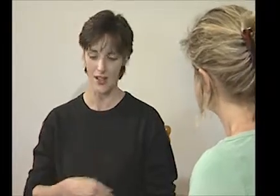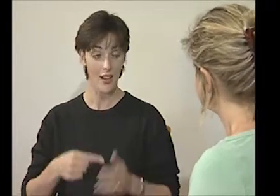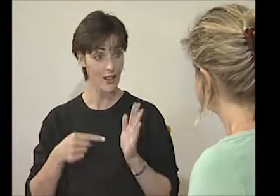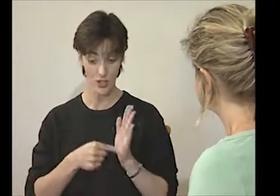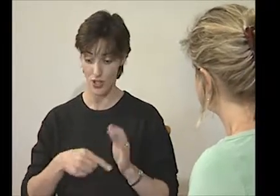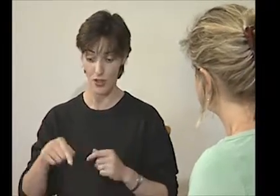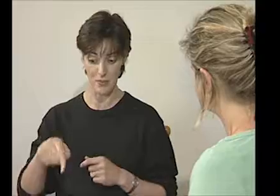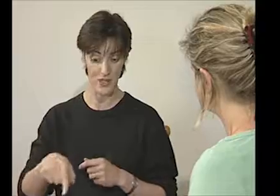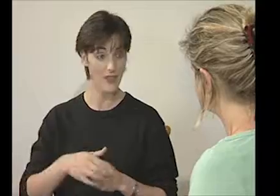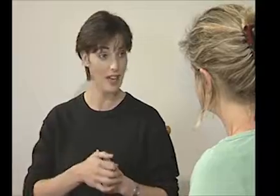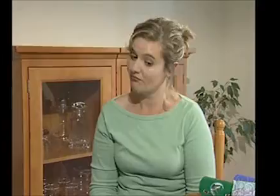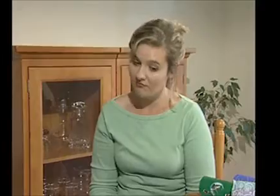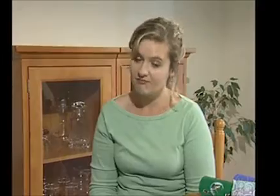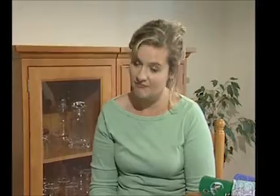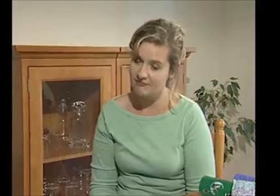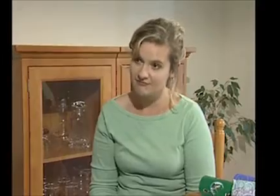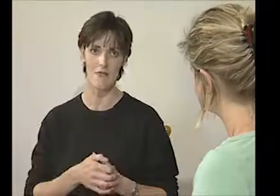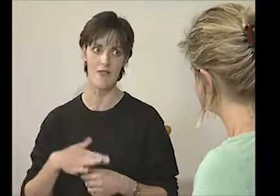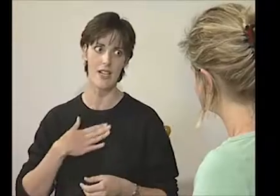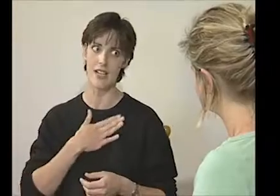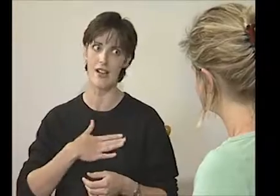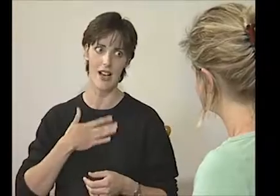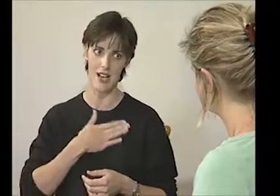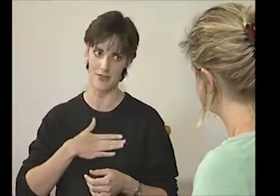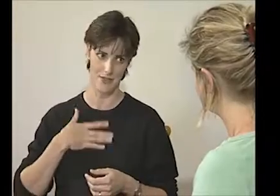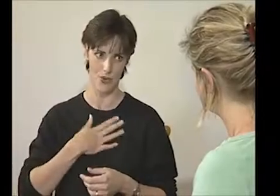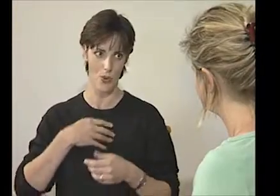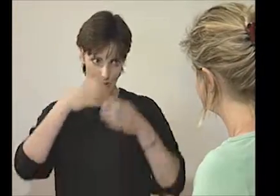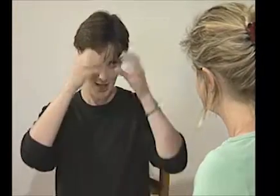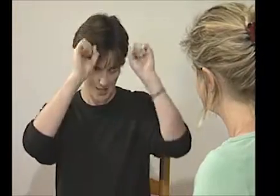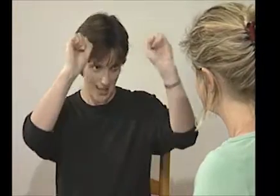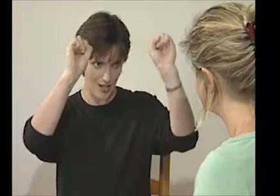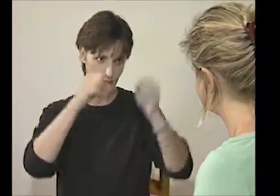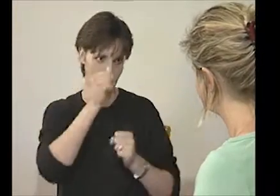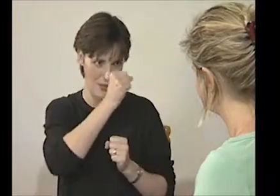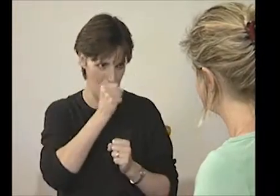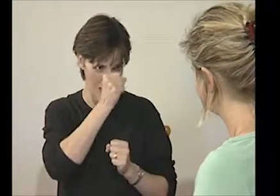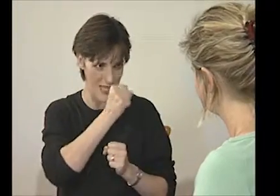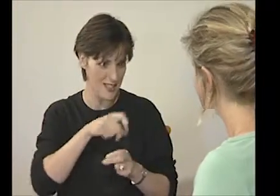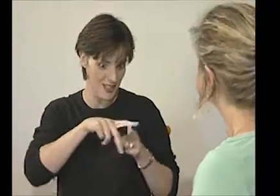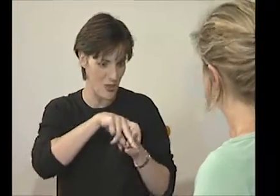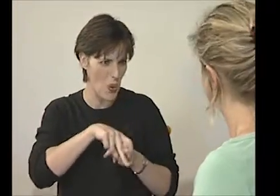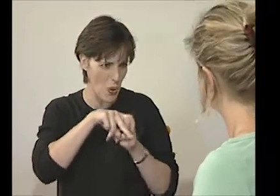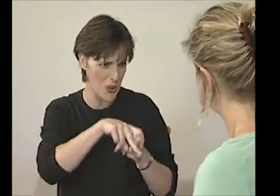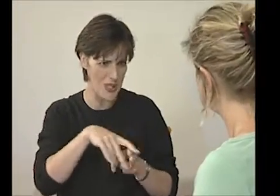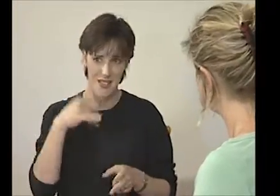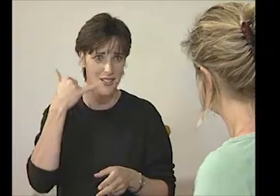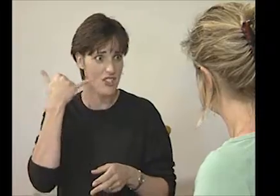I got Tom this farm set. He really loved all the cows, the pigs, the horses, the